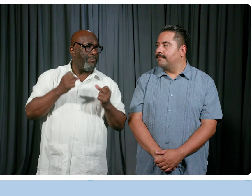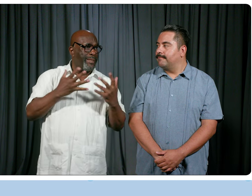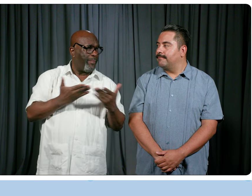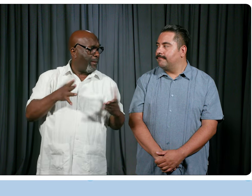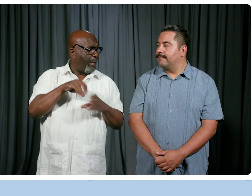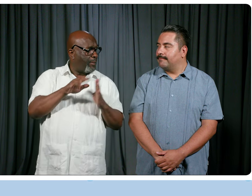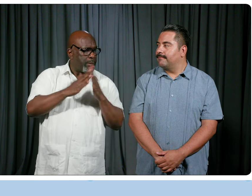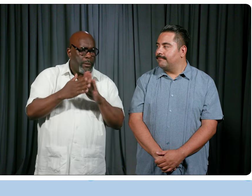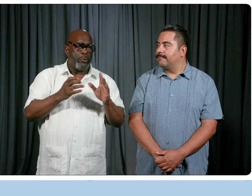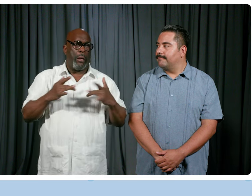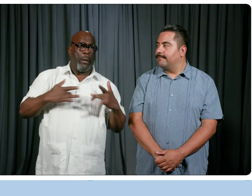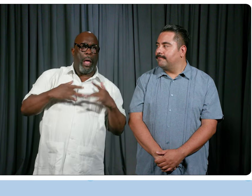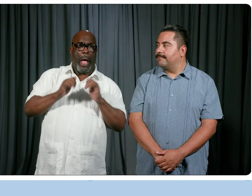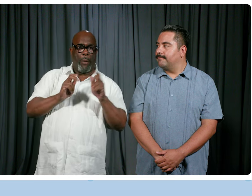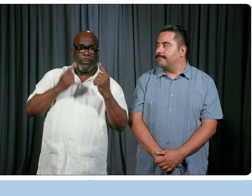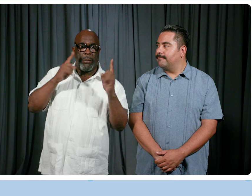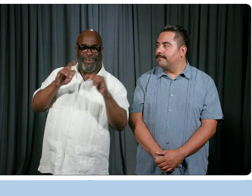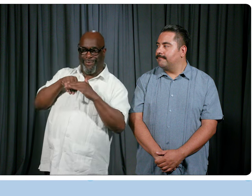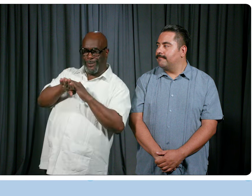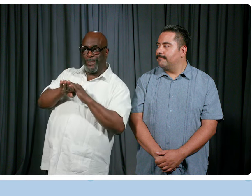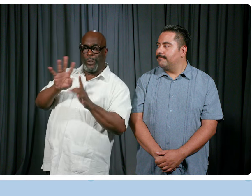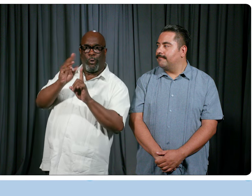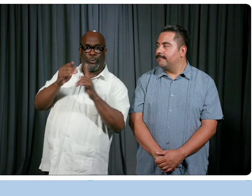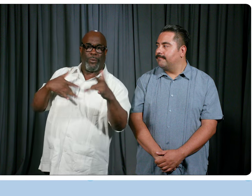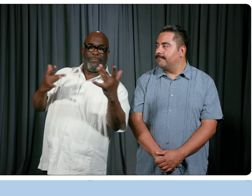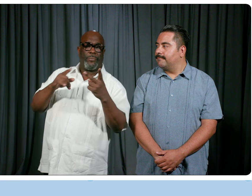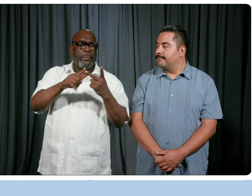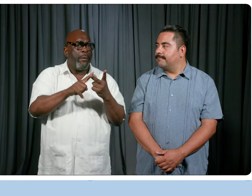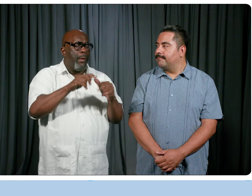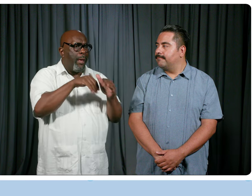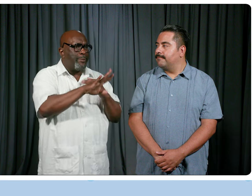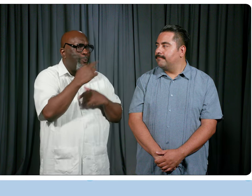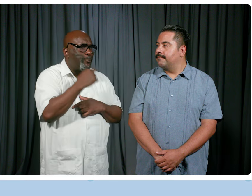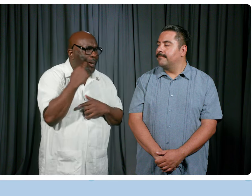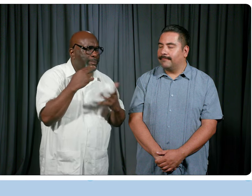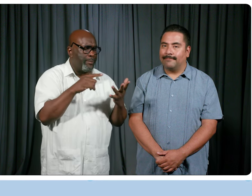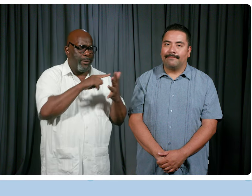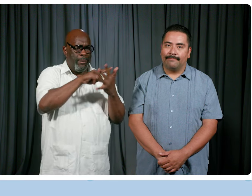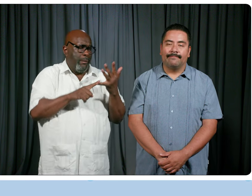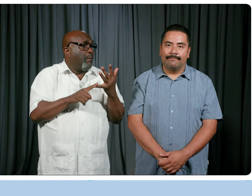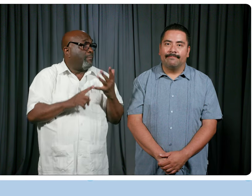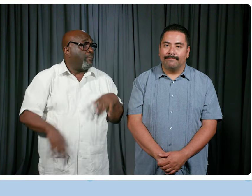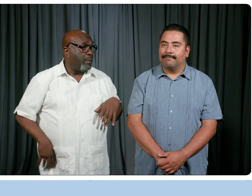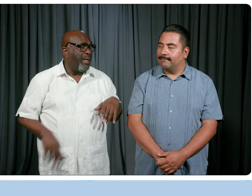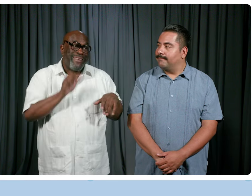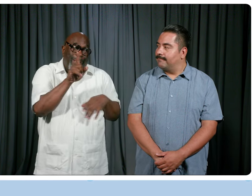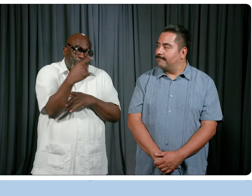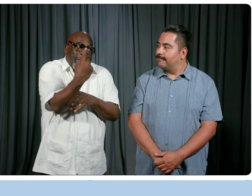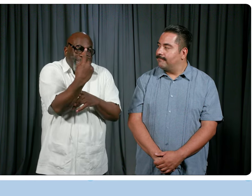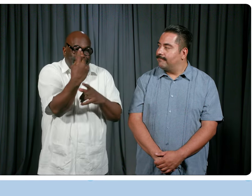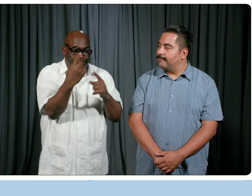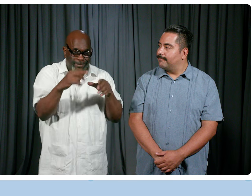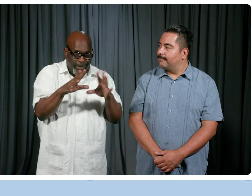you know, people being able to access our cultural venues and being able to, you know, access our restaurants and things of that nature too. Not just